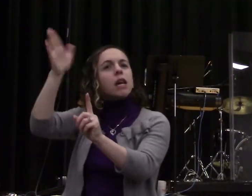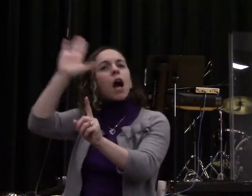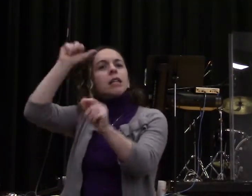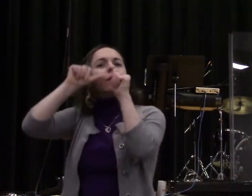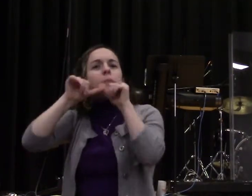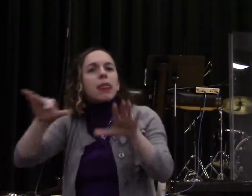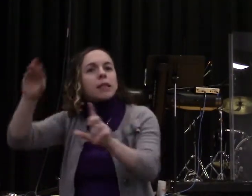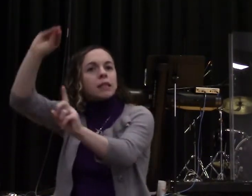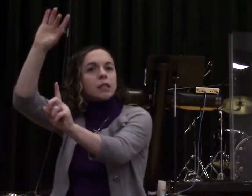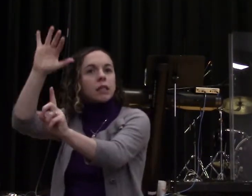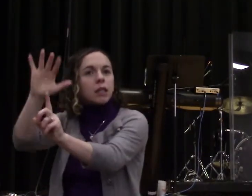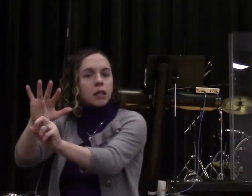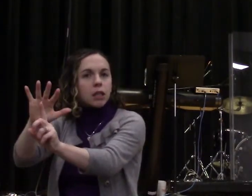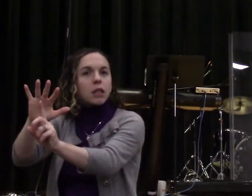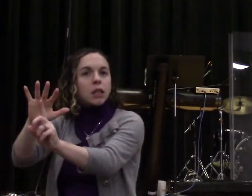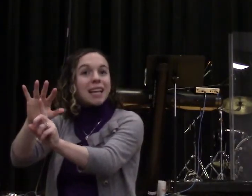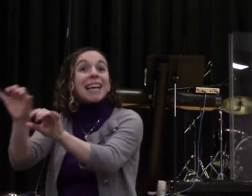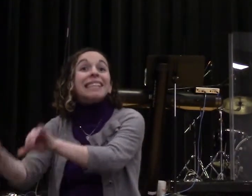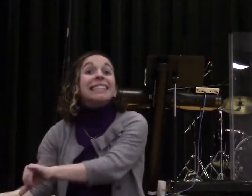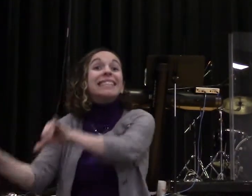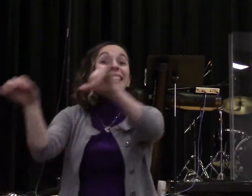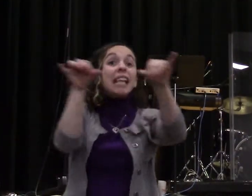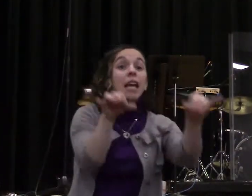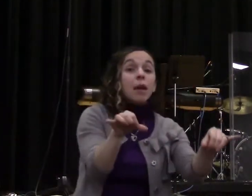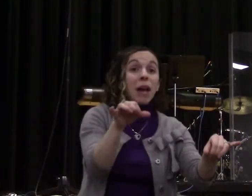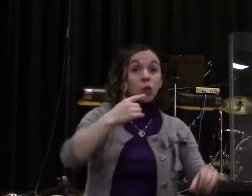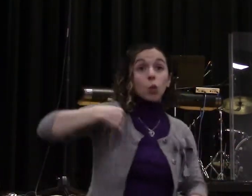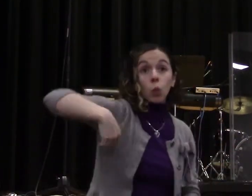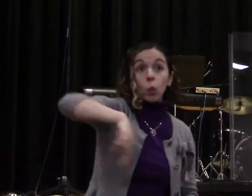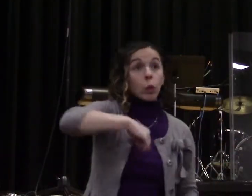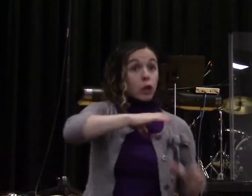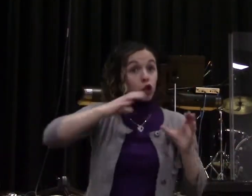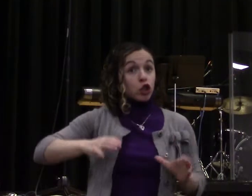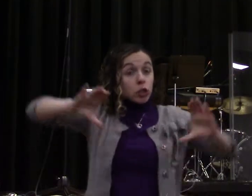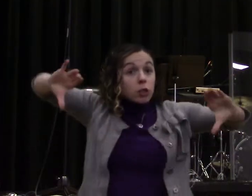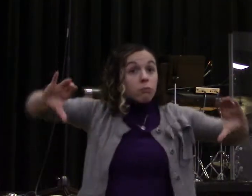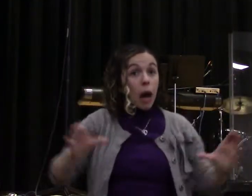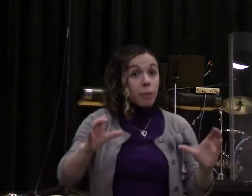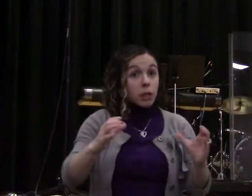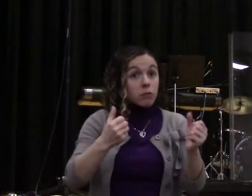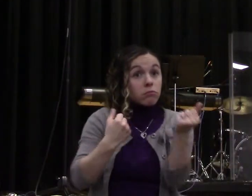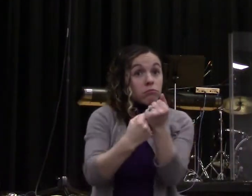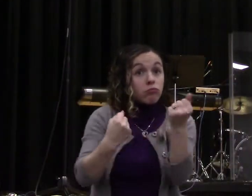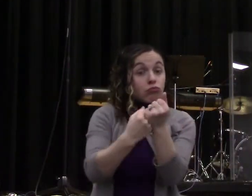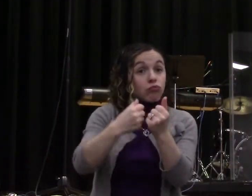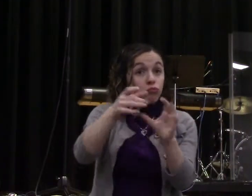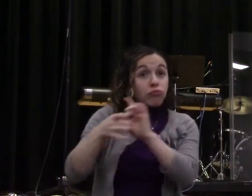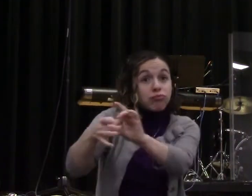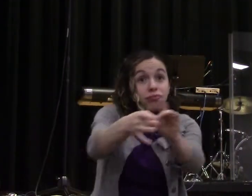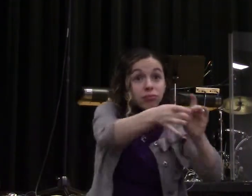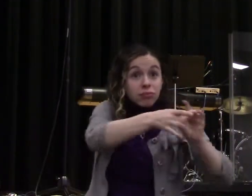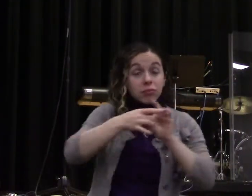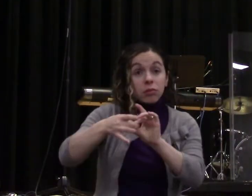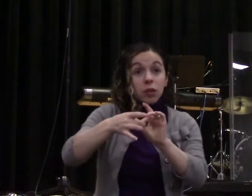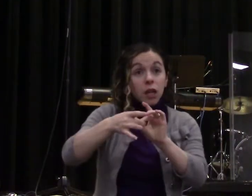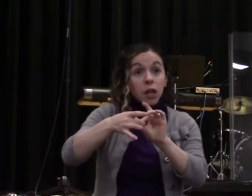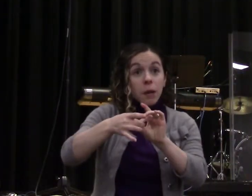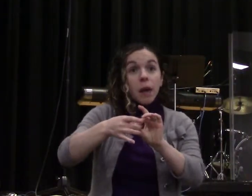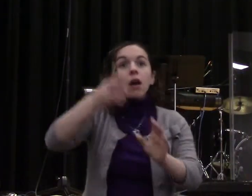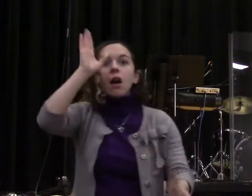God. And it says, when brothers get together in unity, it's like the oil. And you could see that high priestly illustration